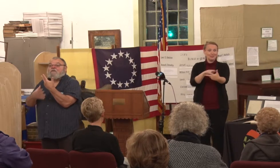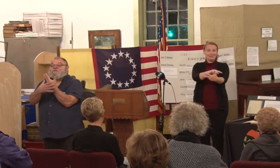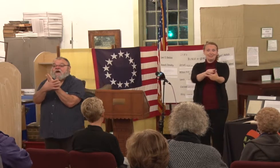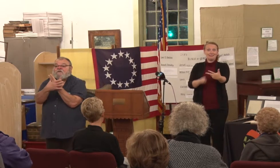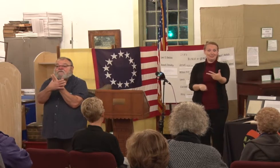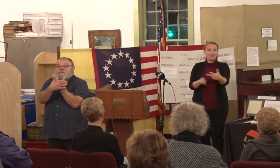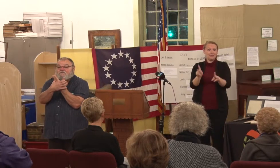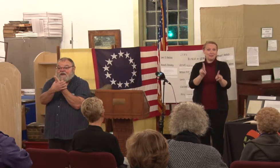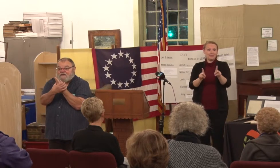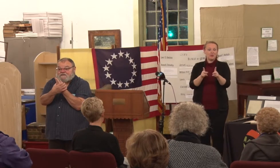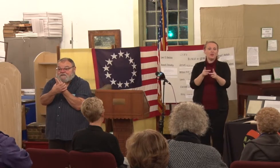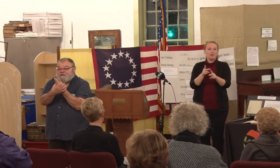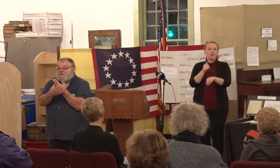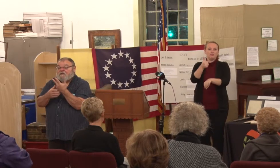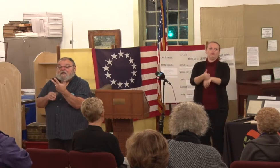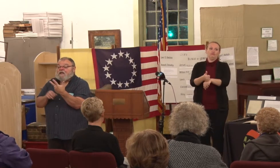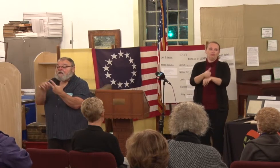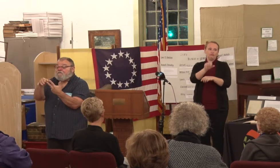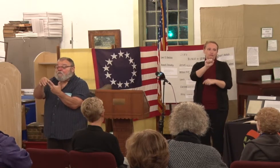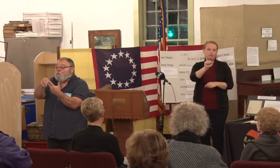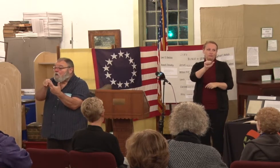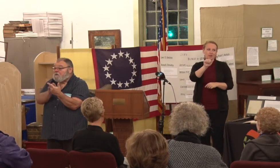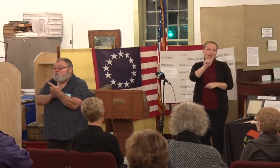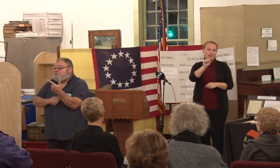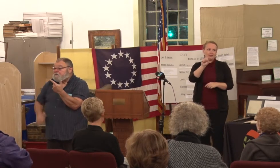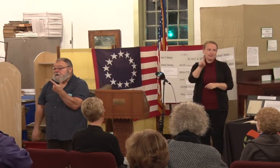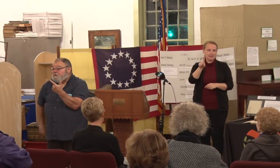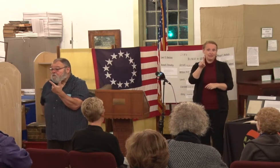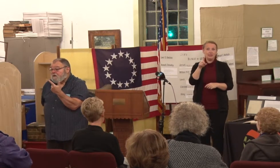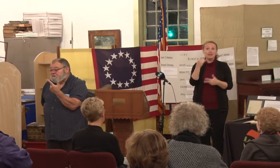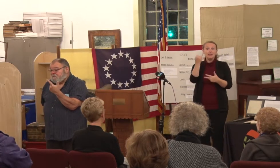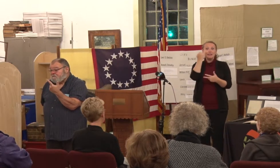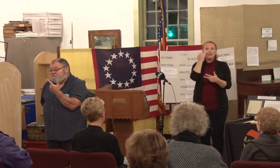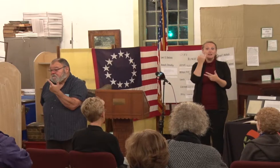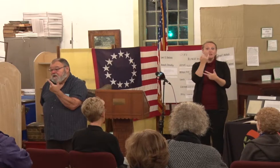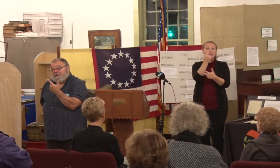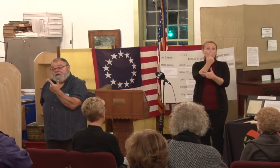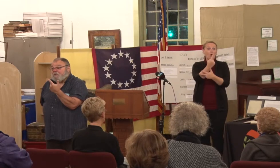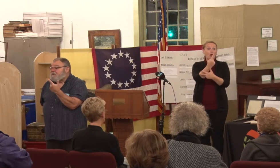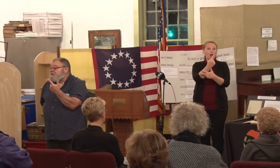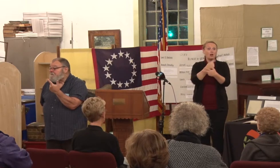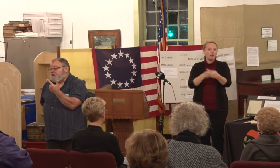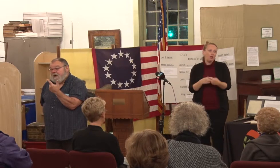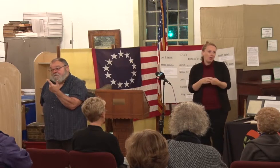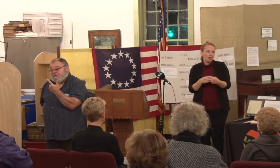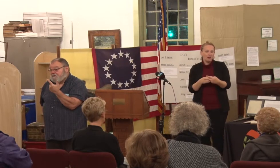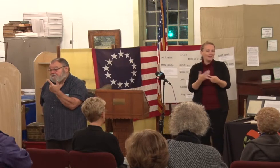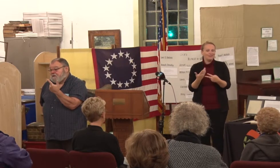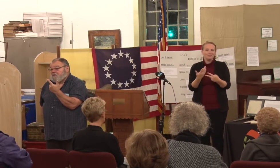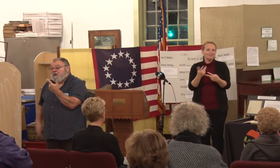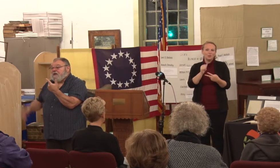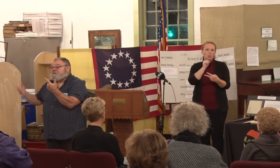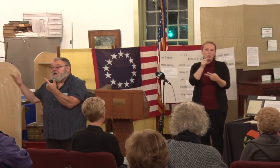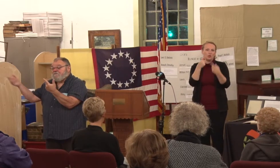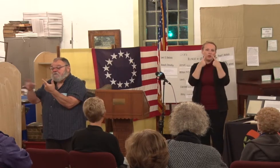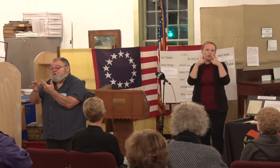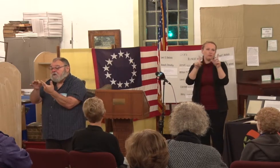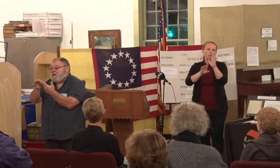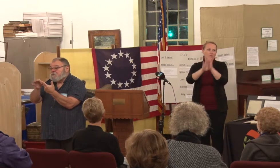the founders of ASD. If one was not present, it would have never happened. You had to have communication